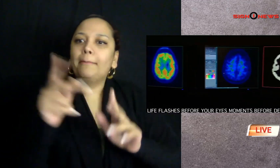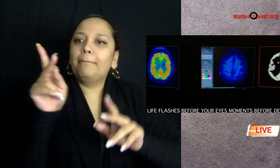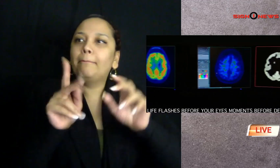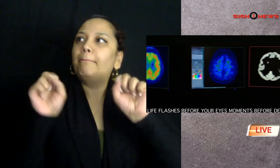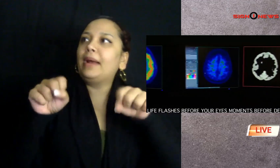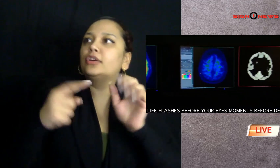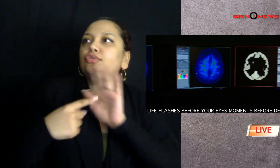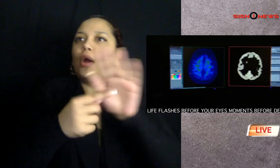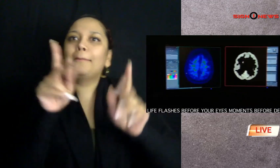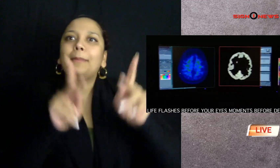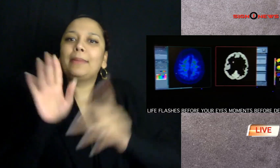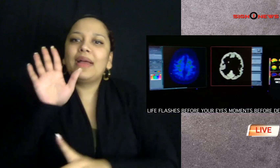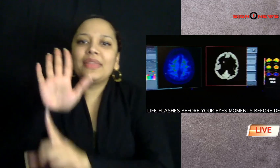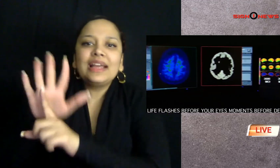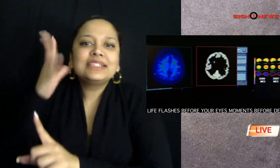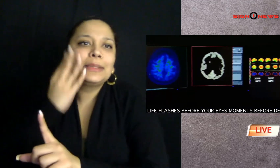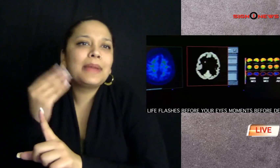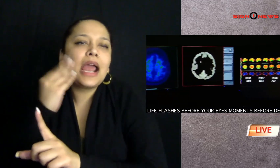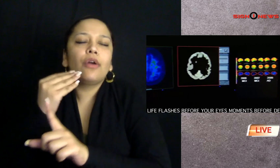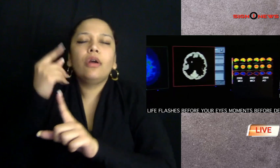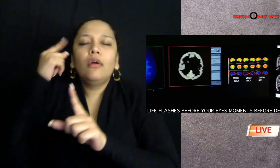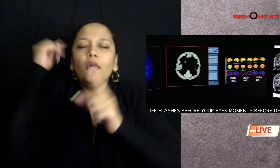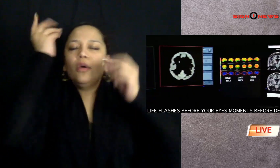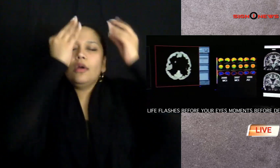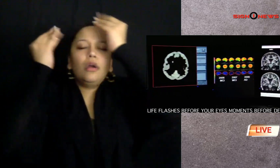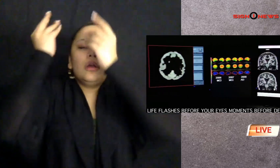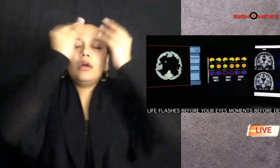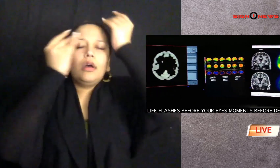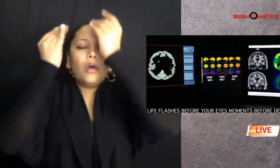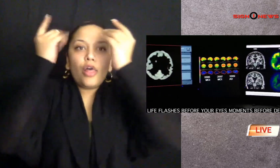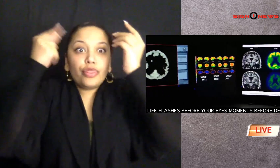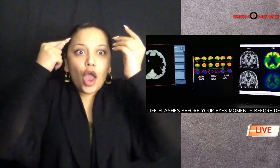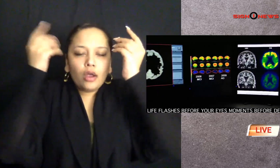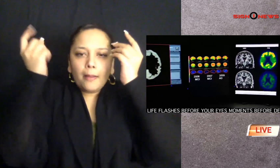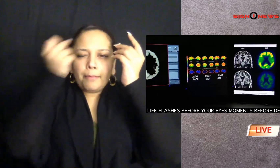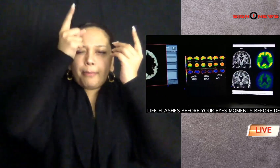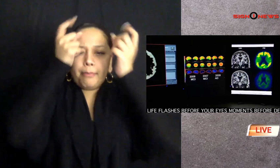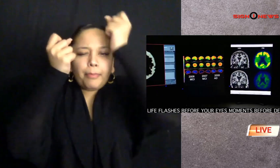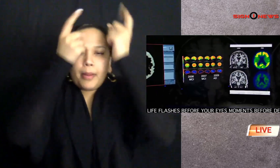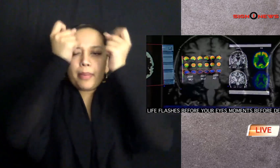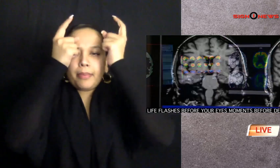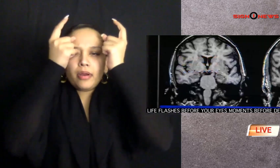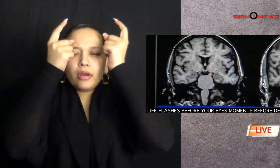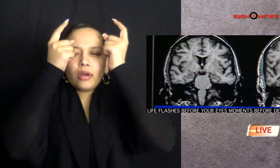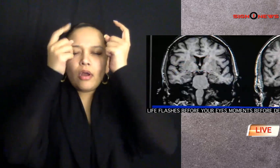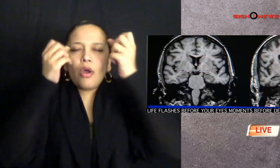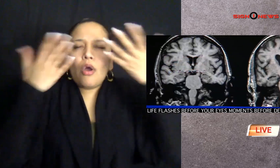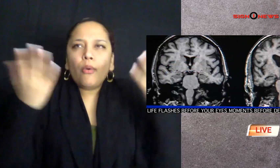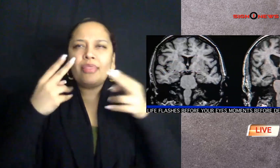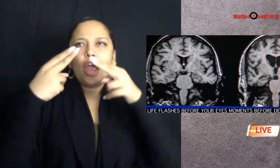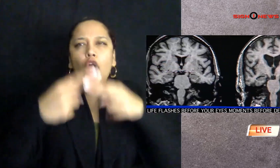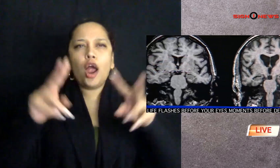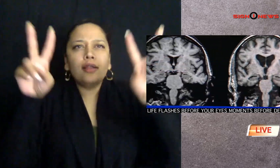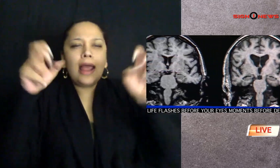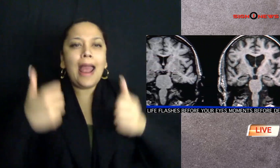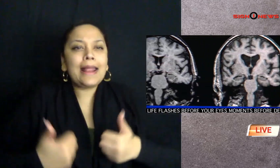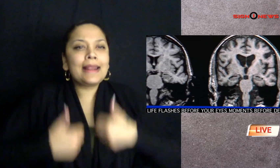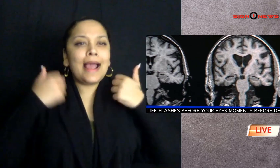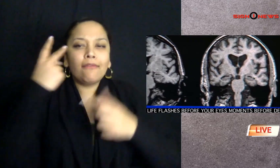but researchers believe it might show people experience vivid thoughts or what they call